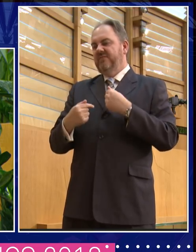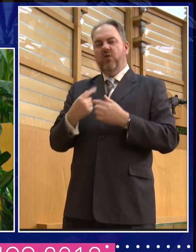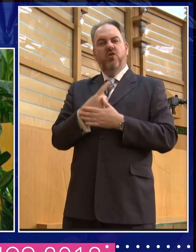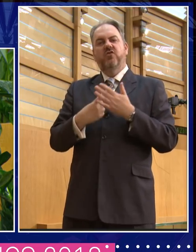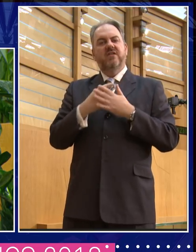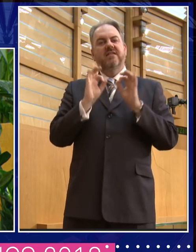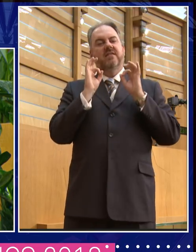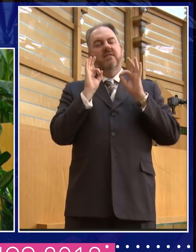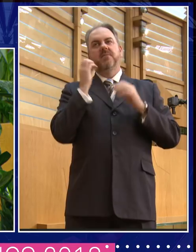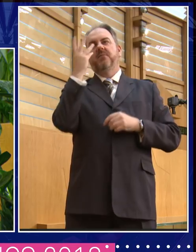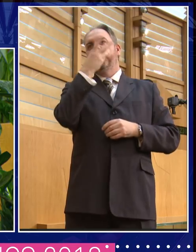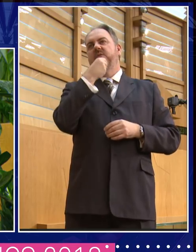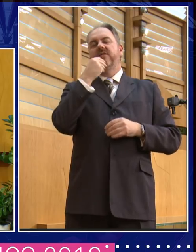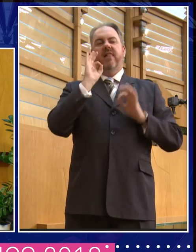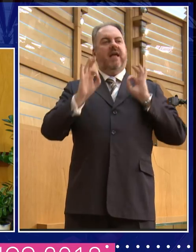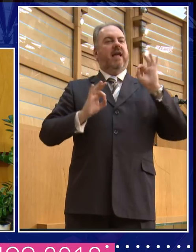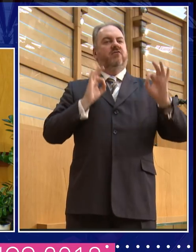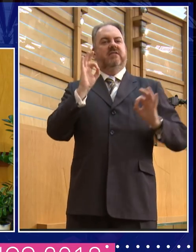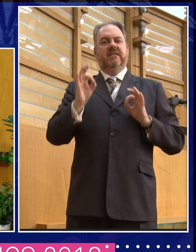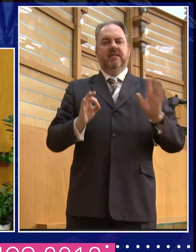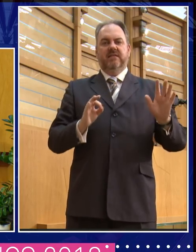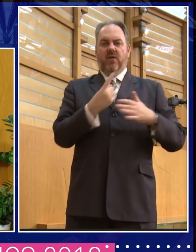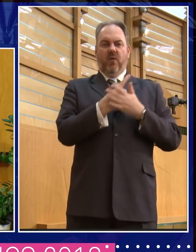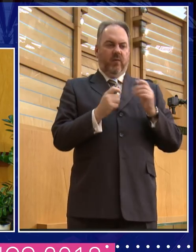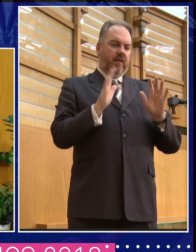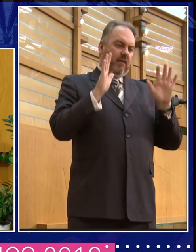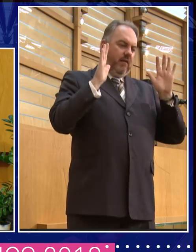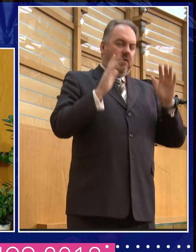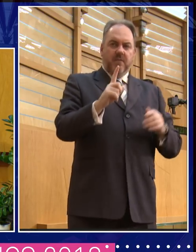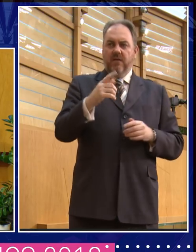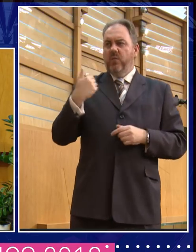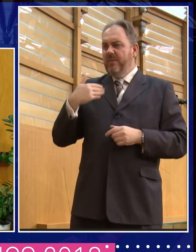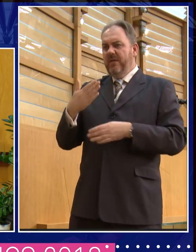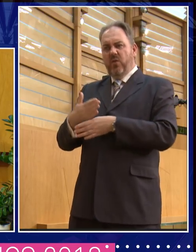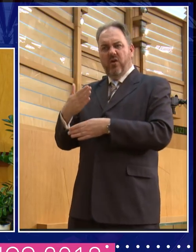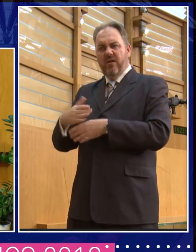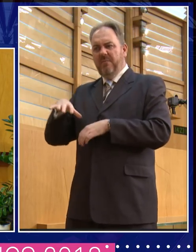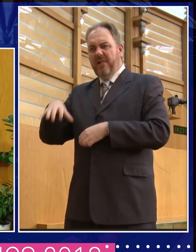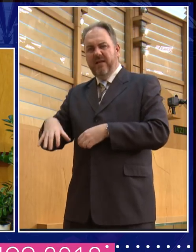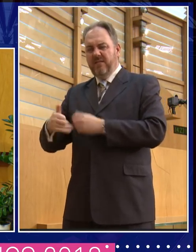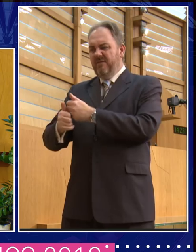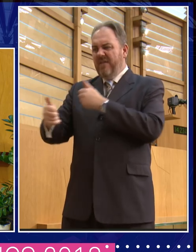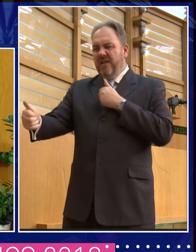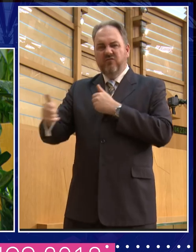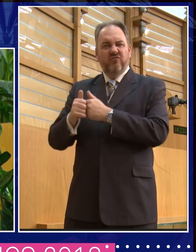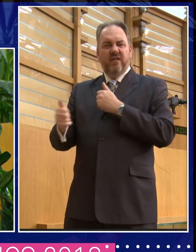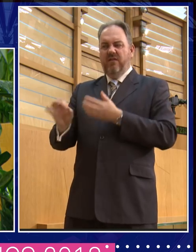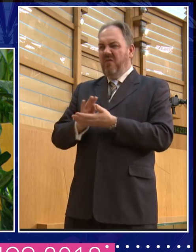the film industry, but, you know, women in the office, women in, on the factory floor, women beside the photocopier in schools and